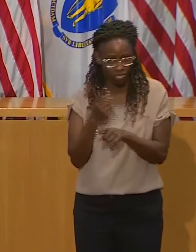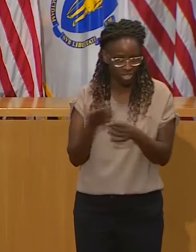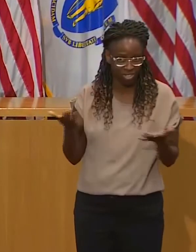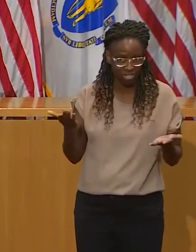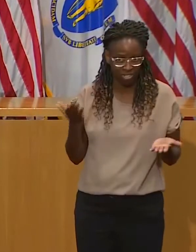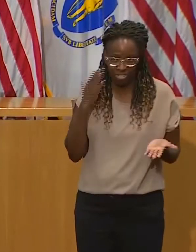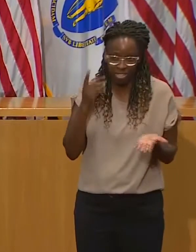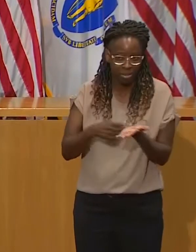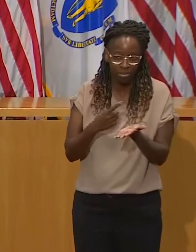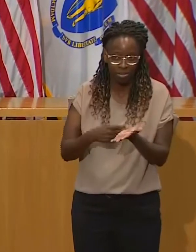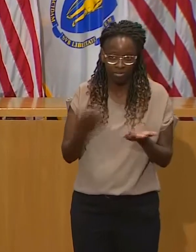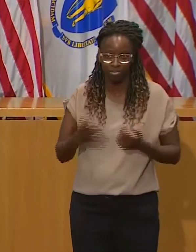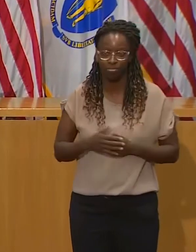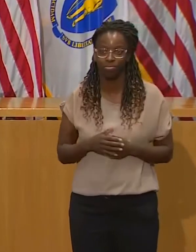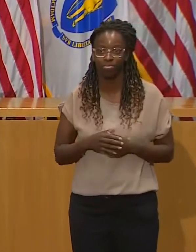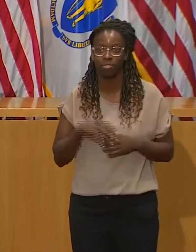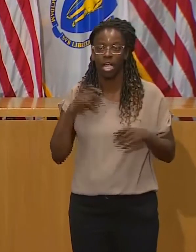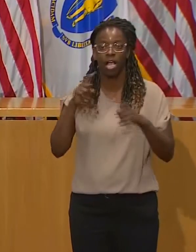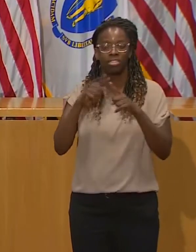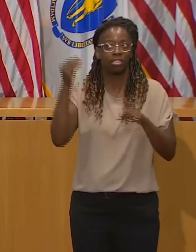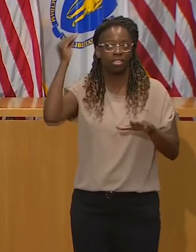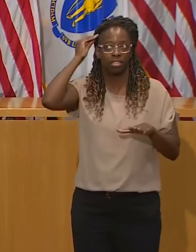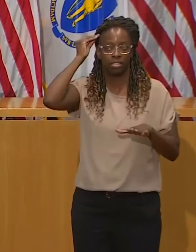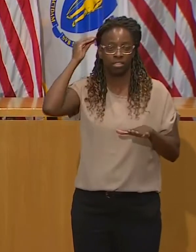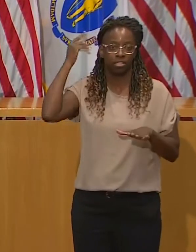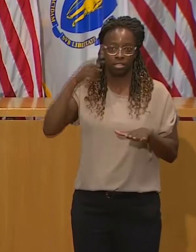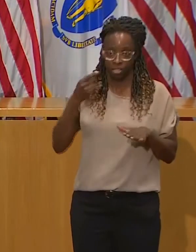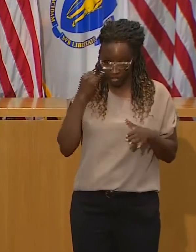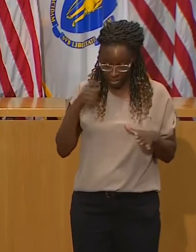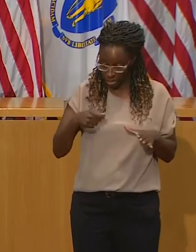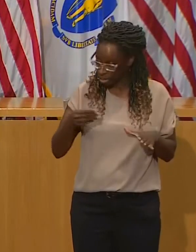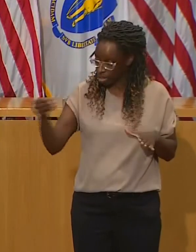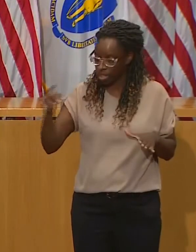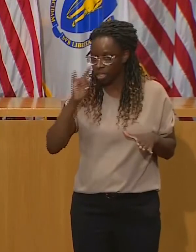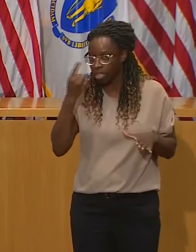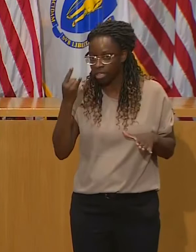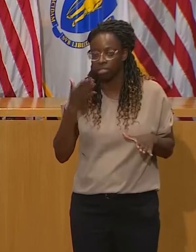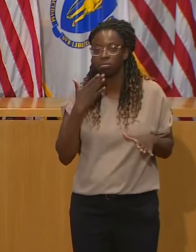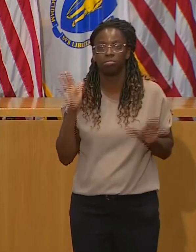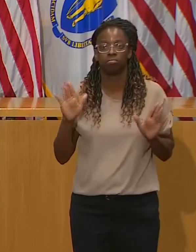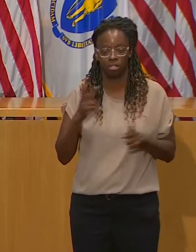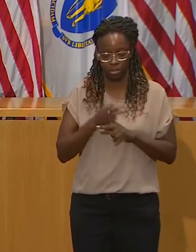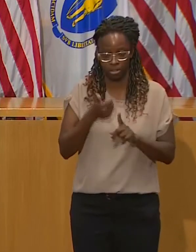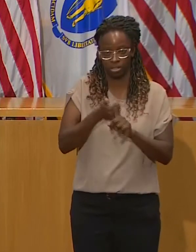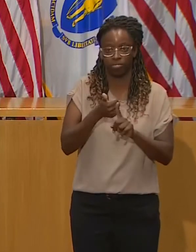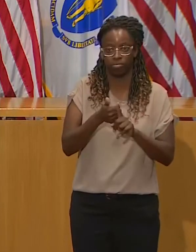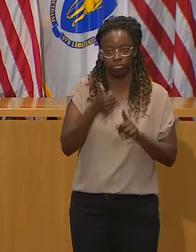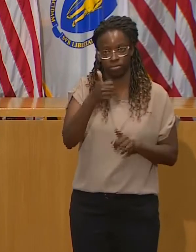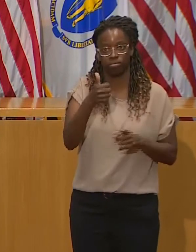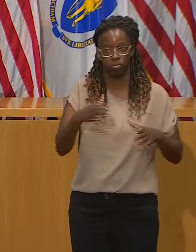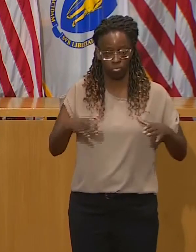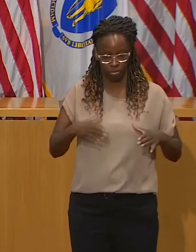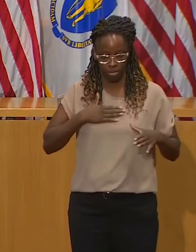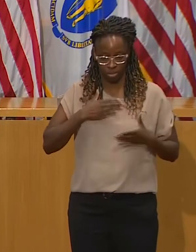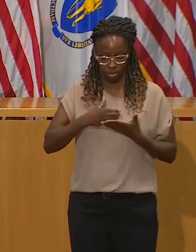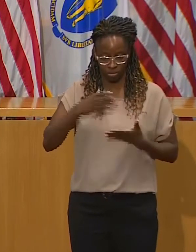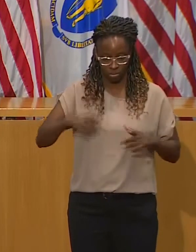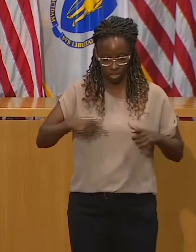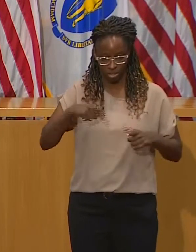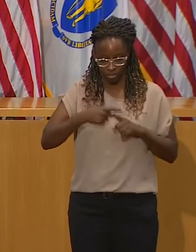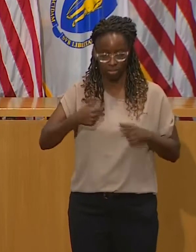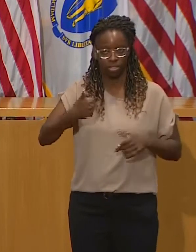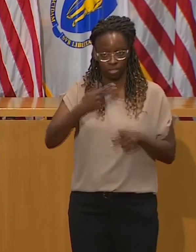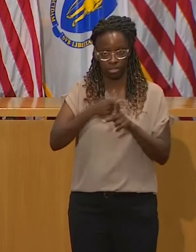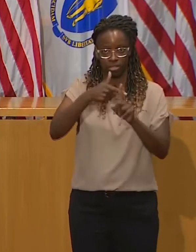about, like, the sharing of utensils, the sharing of plates, and certainly, like, not picking at the turkey carcass this year. And any